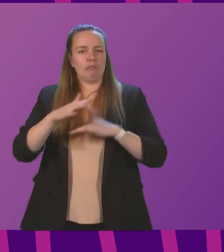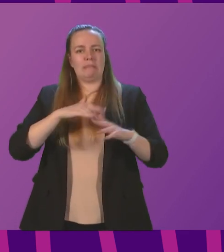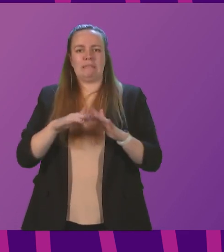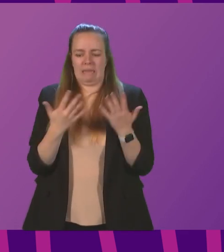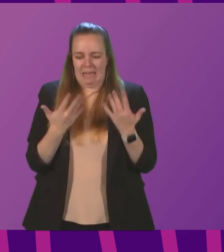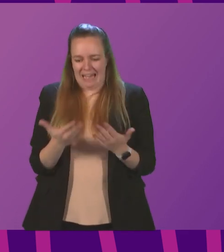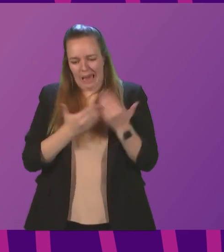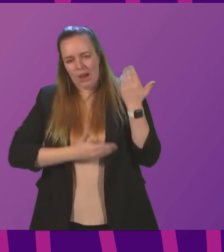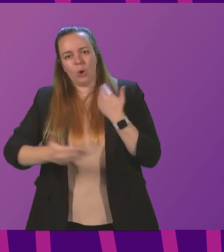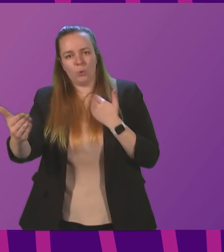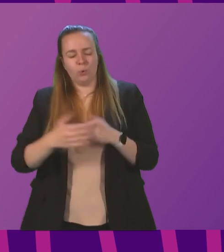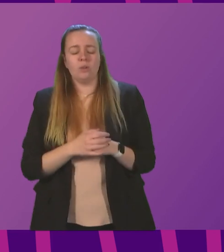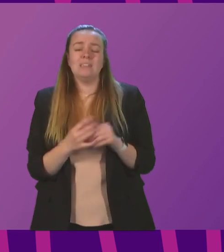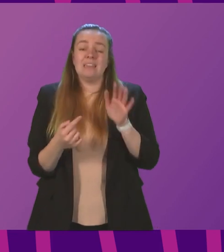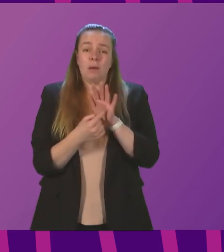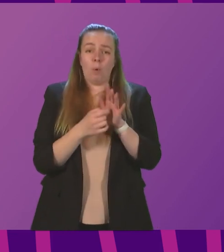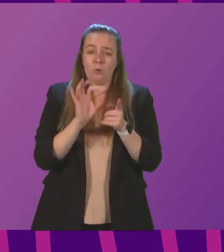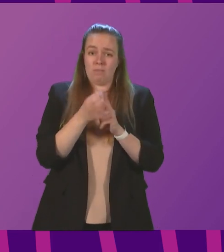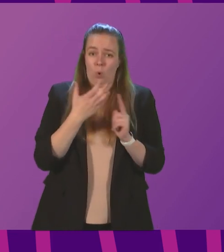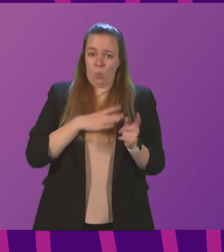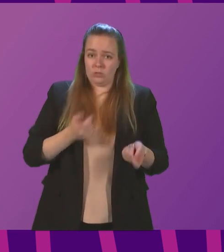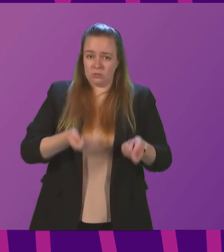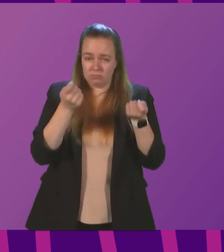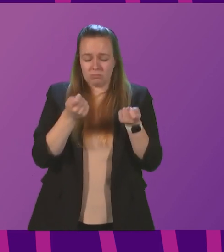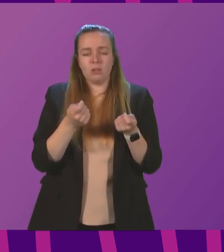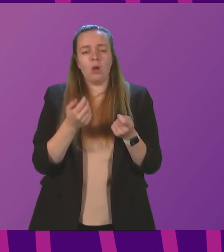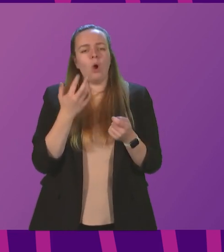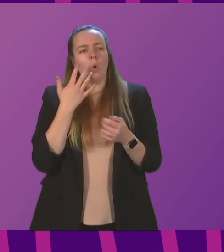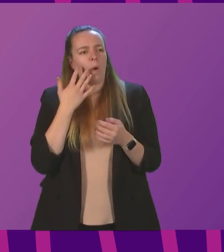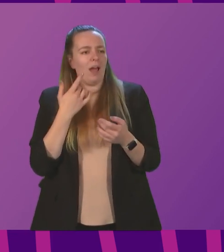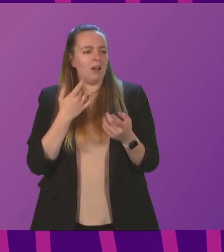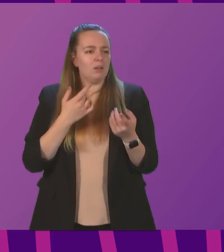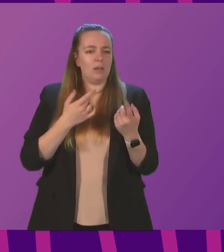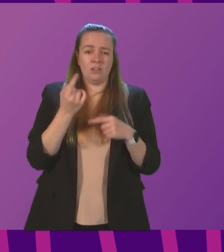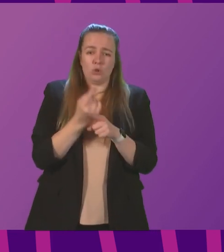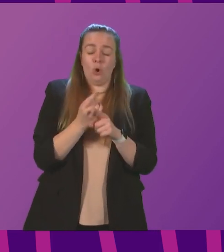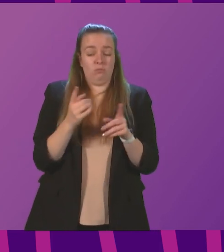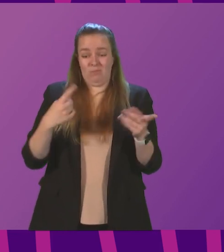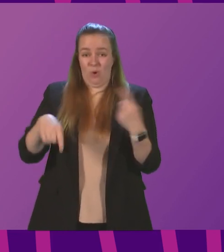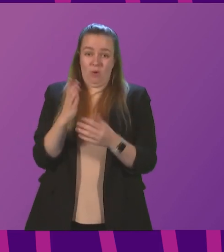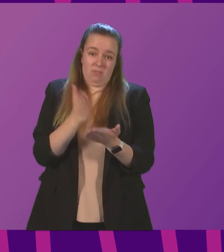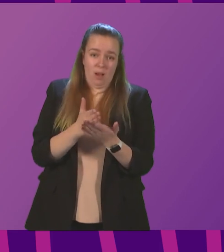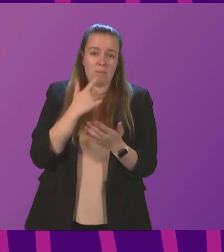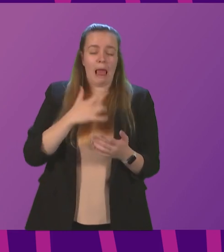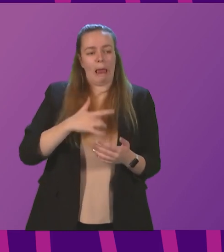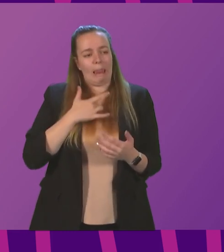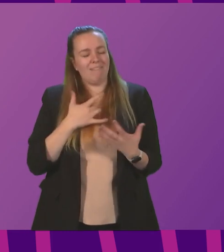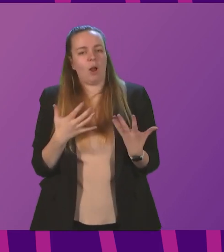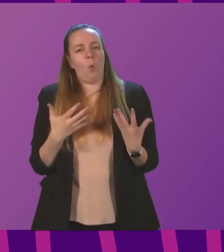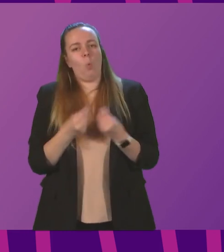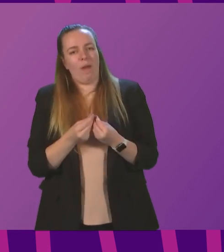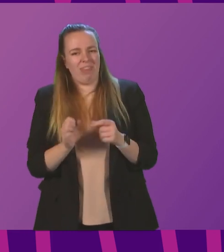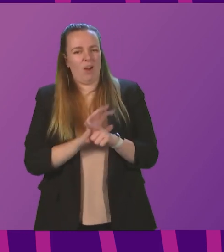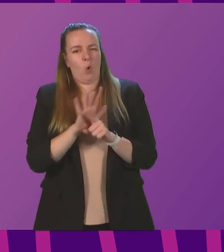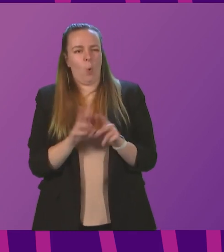And there's an important point here which is worth stressing. When we talk, as many do these days, about living with COVID, it's